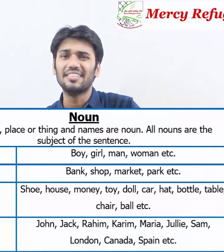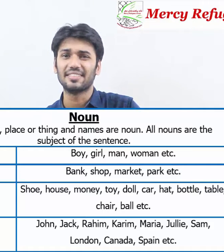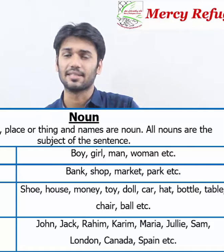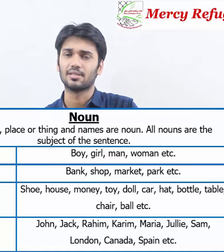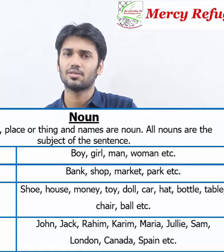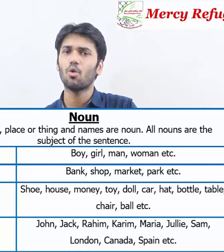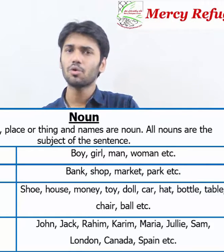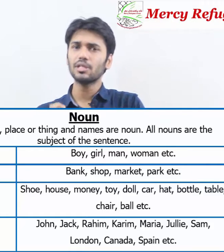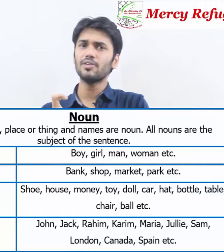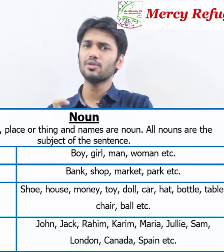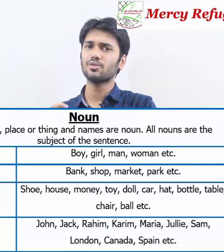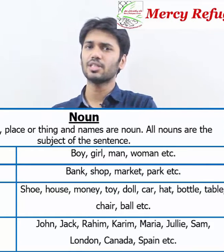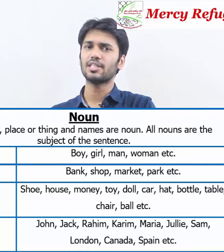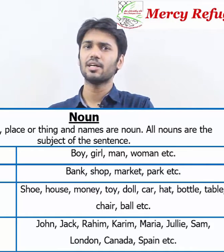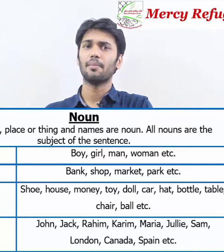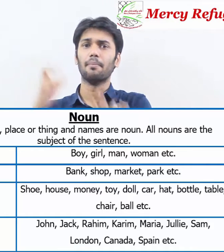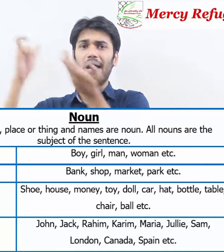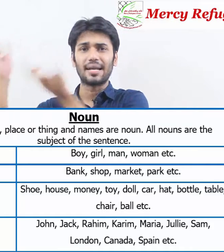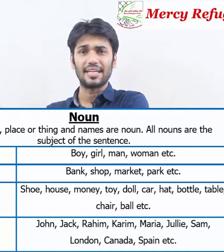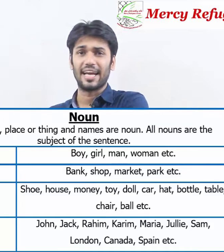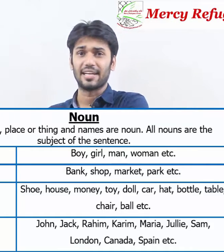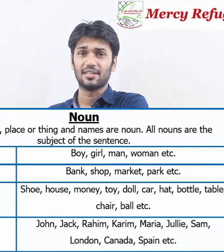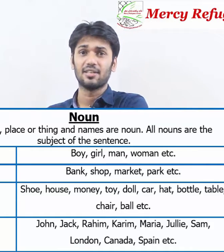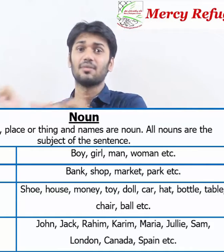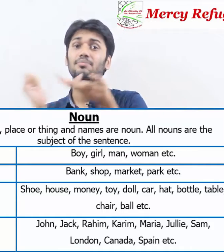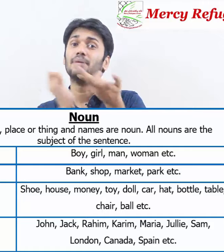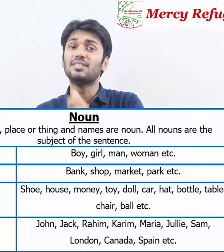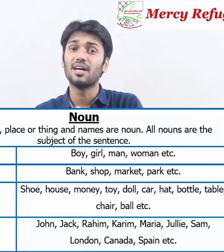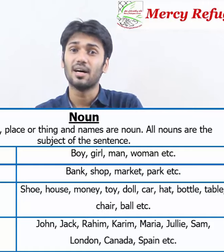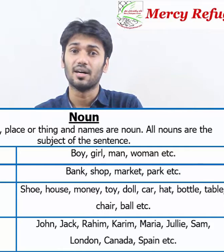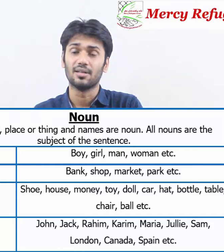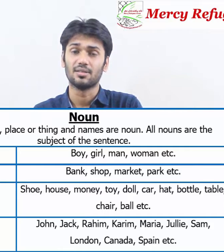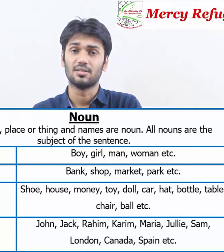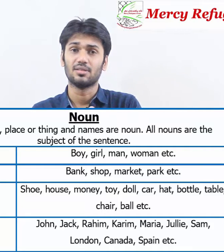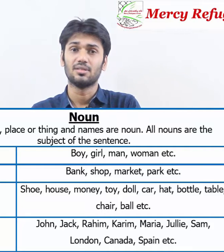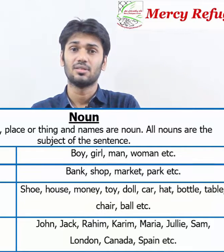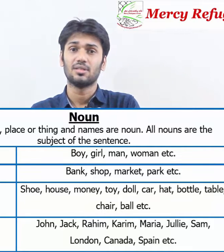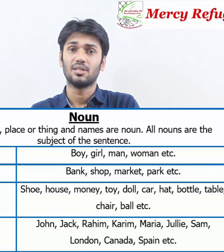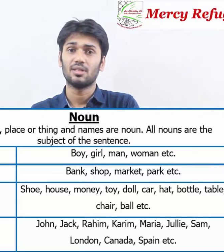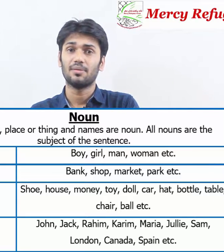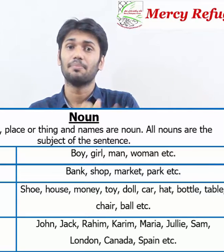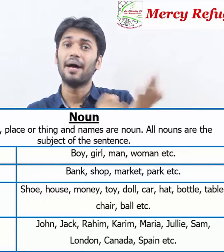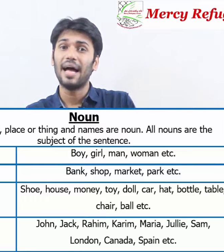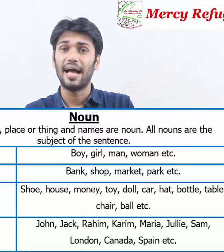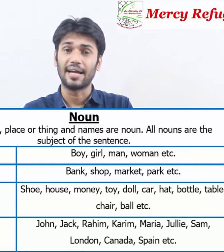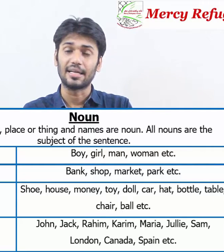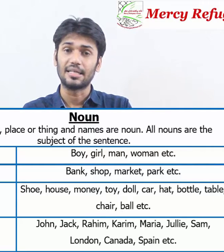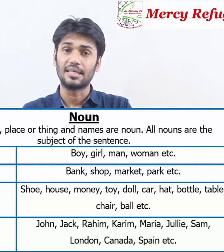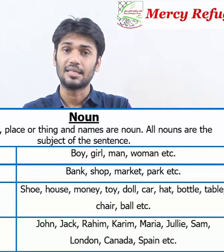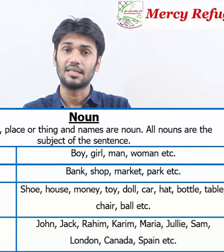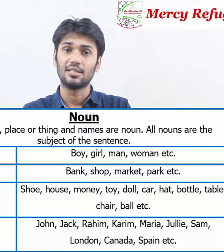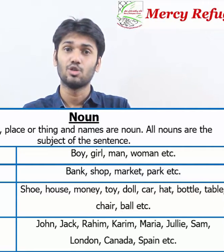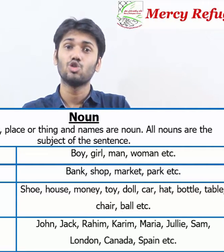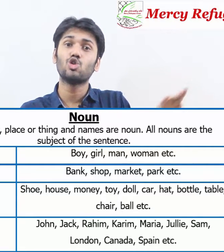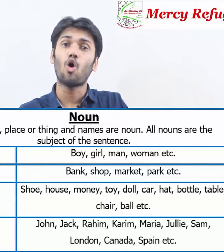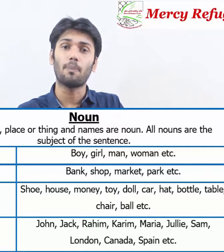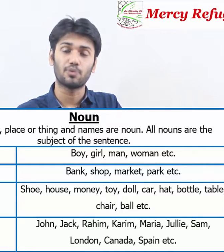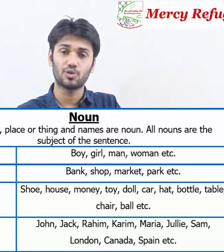places or even you could say that market bazaar bank shops